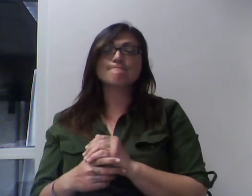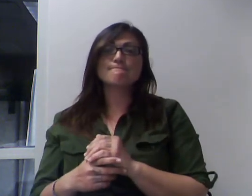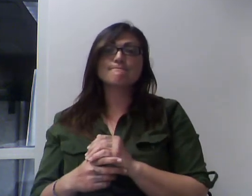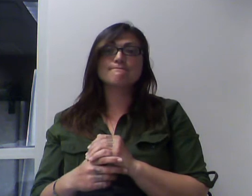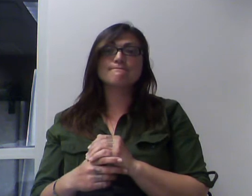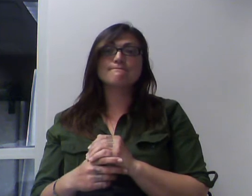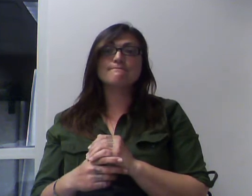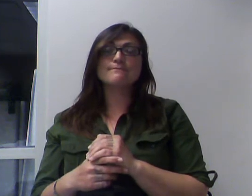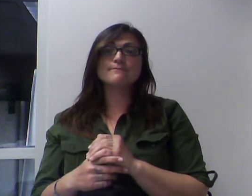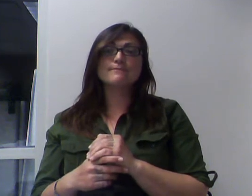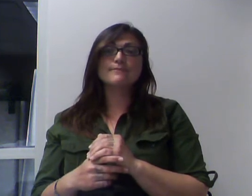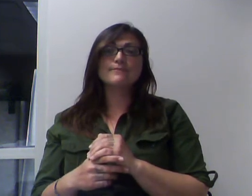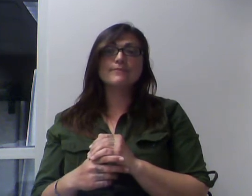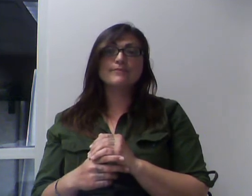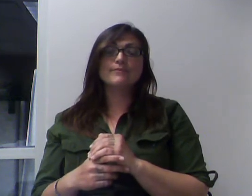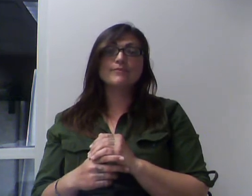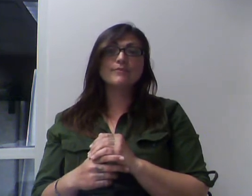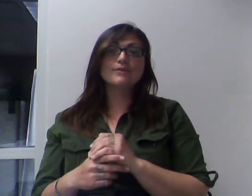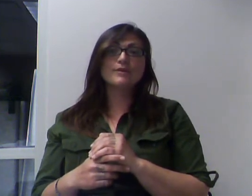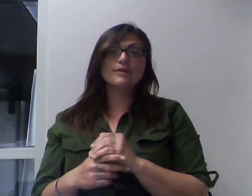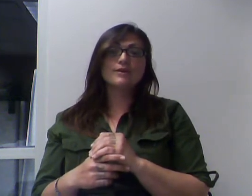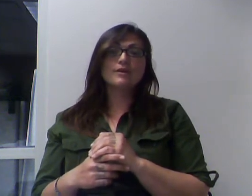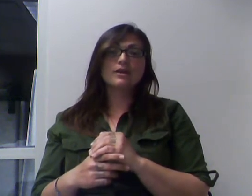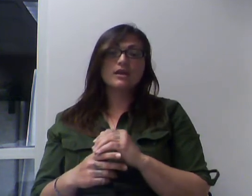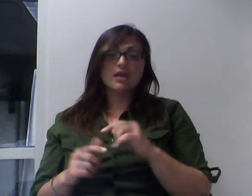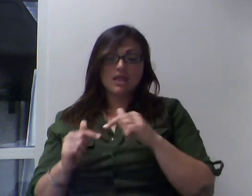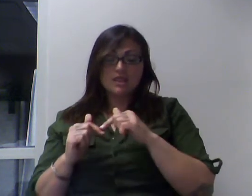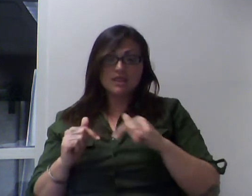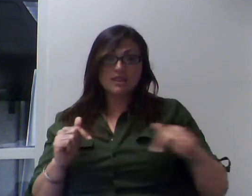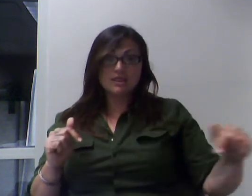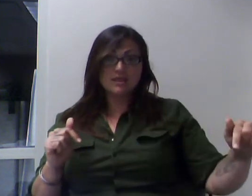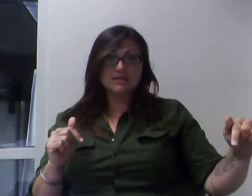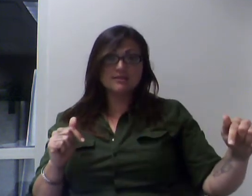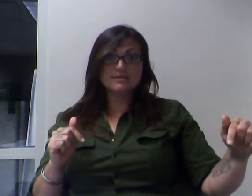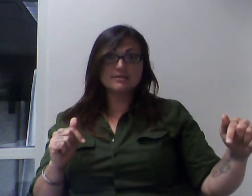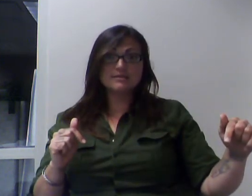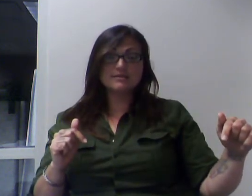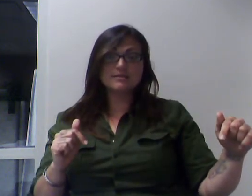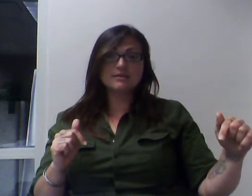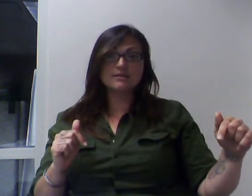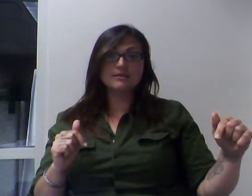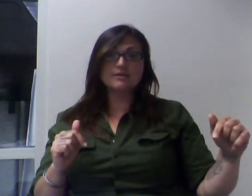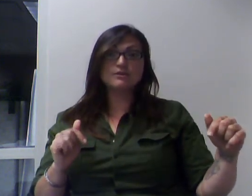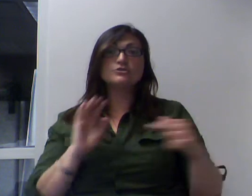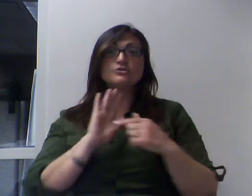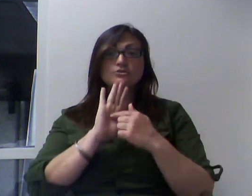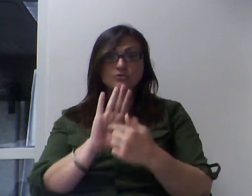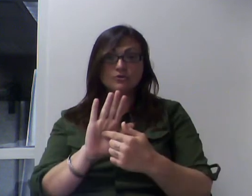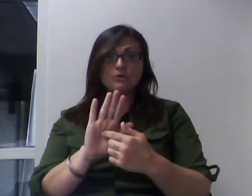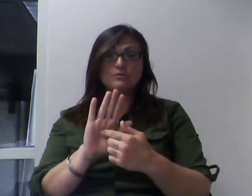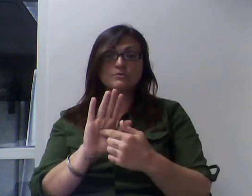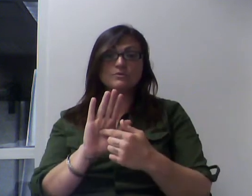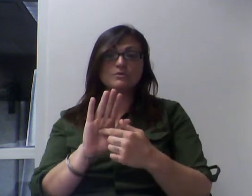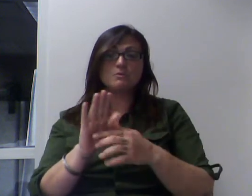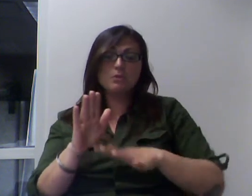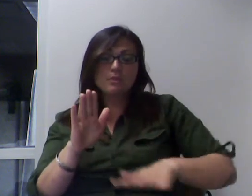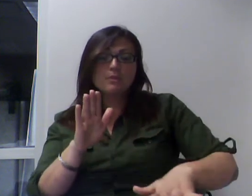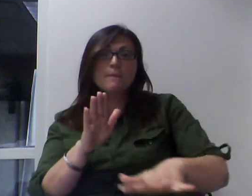Again, this multiplication here tells us how many around the bottom layer, and this tells